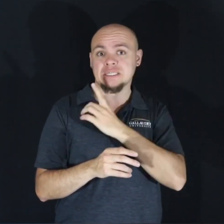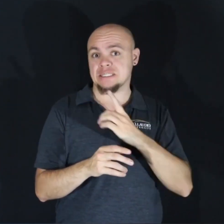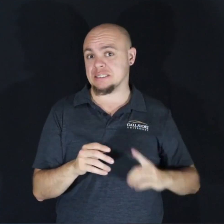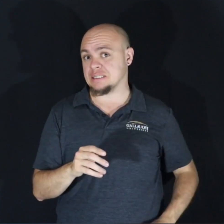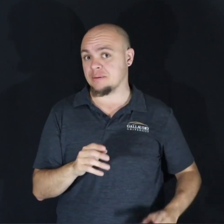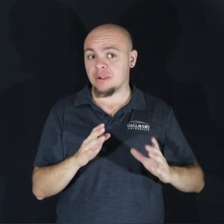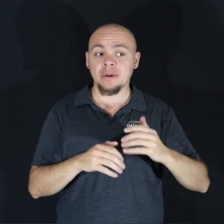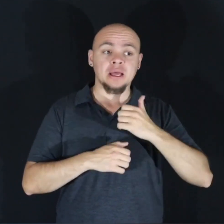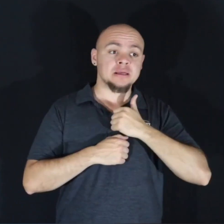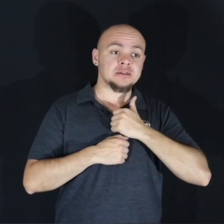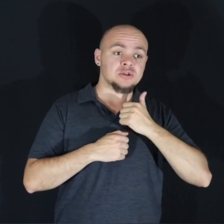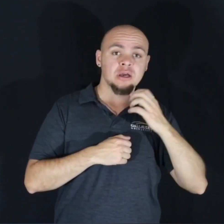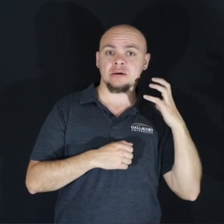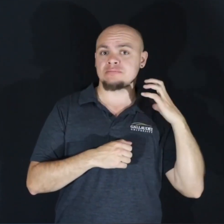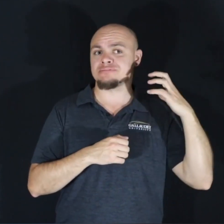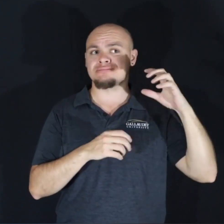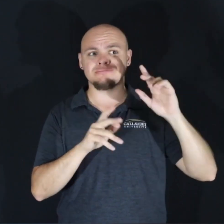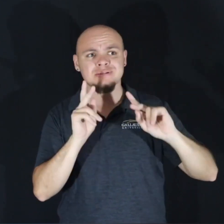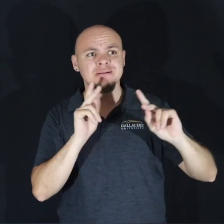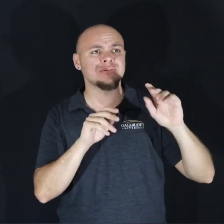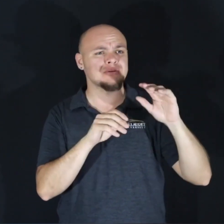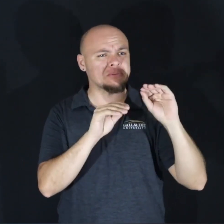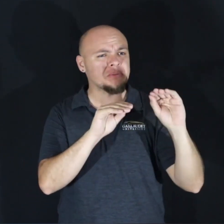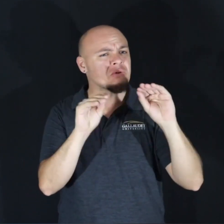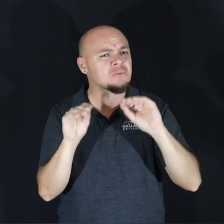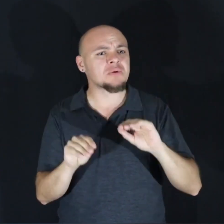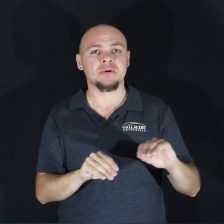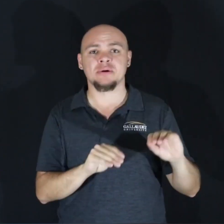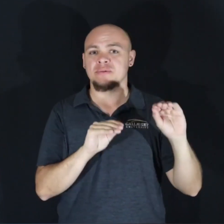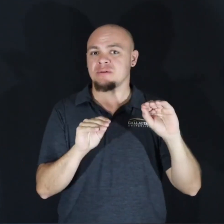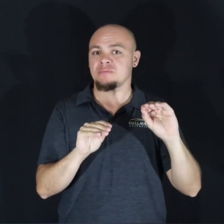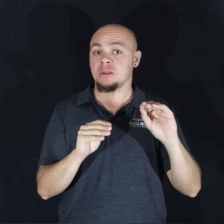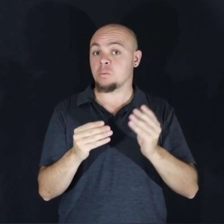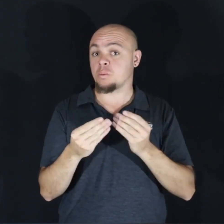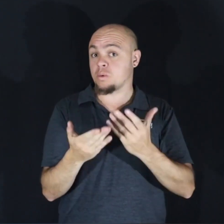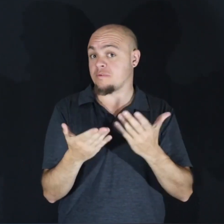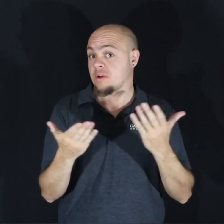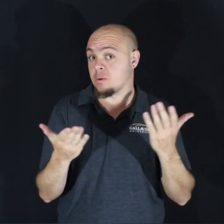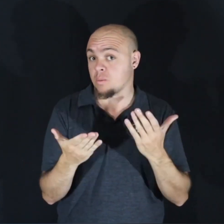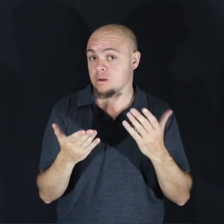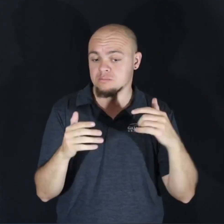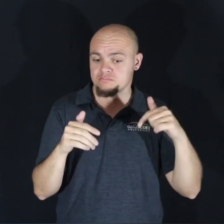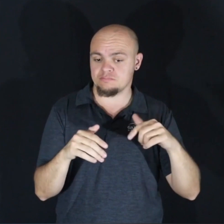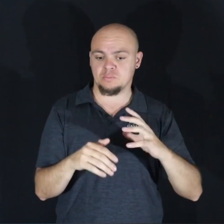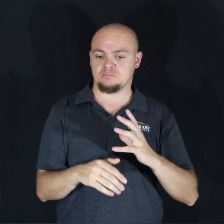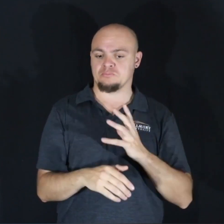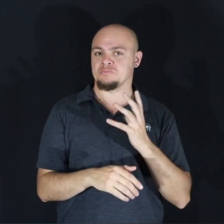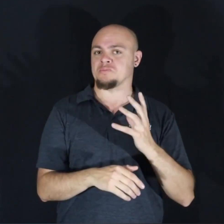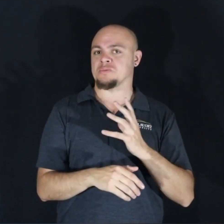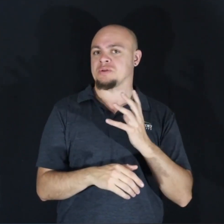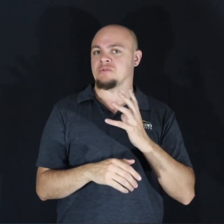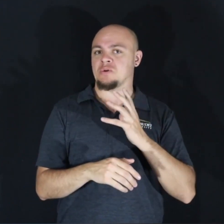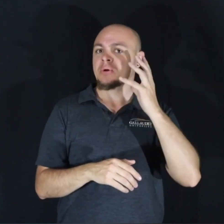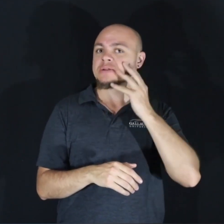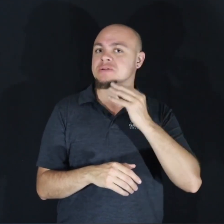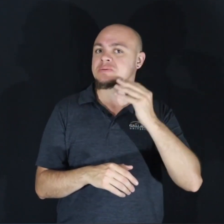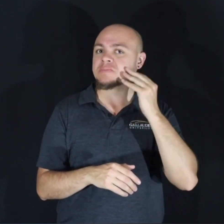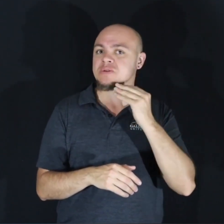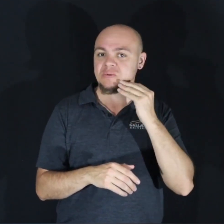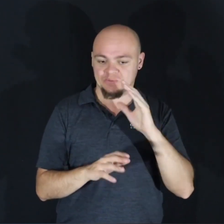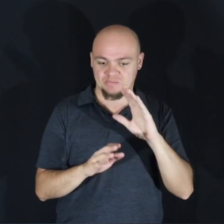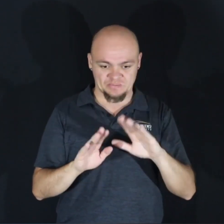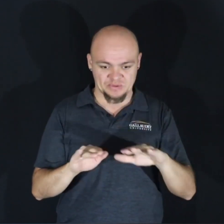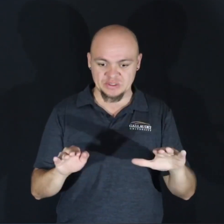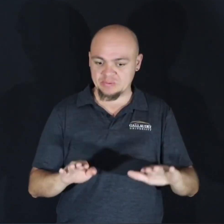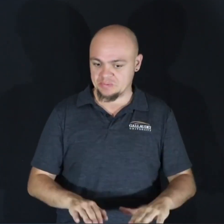army generals who have had to move from place to place to place. And what this provides us is a really formative experience within our childhood,